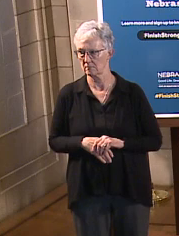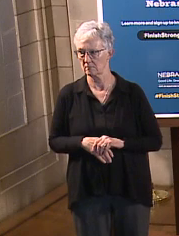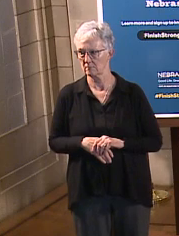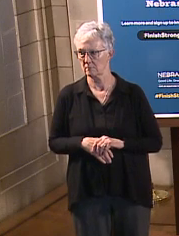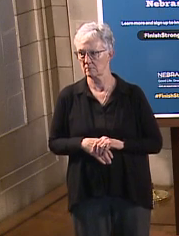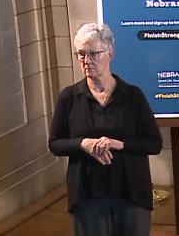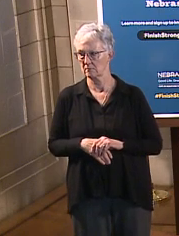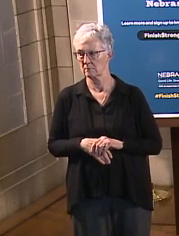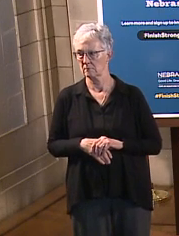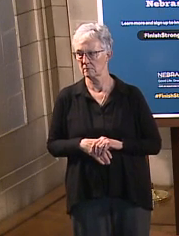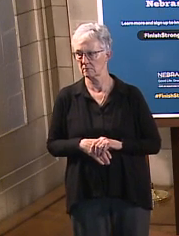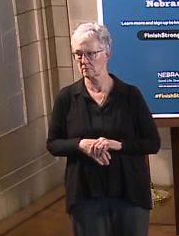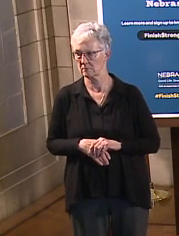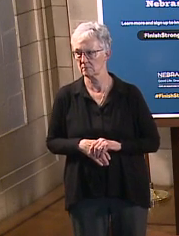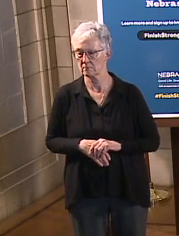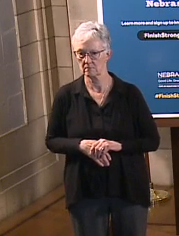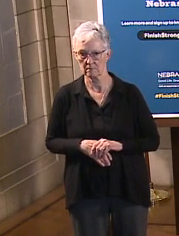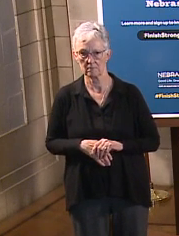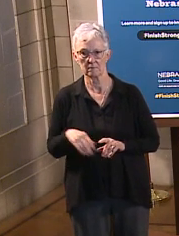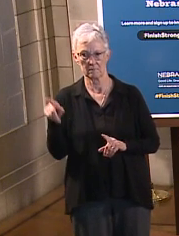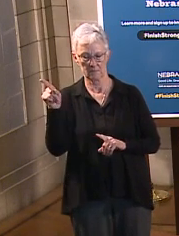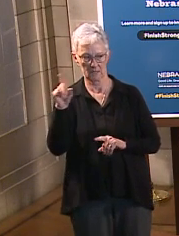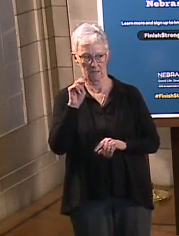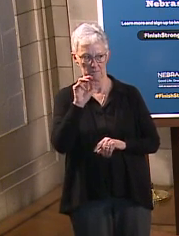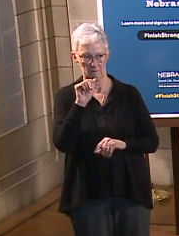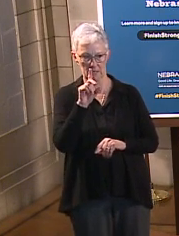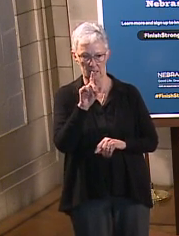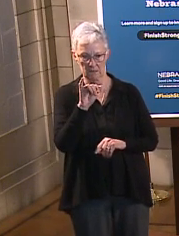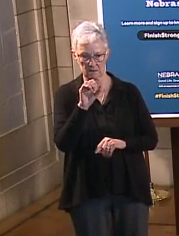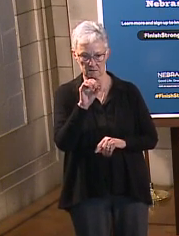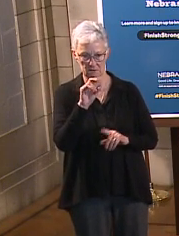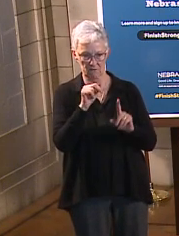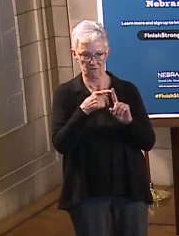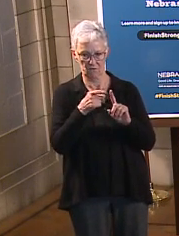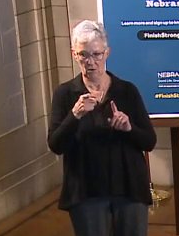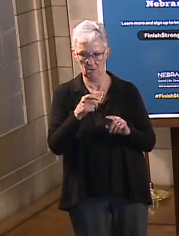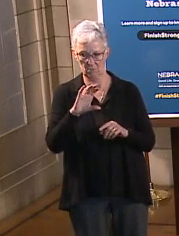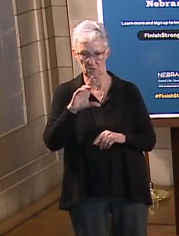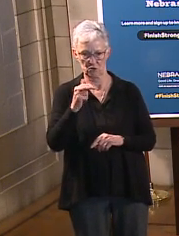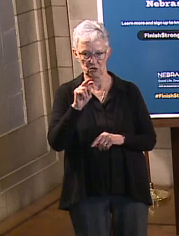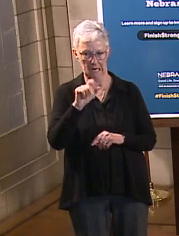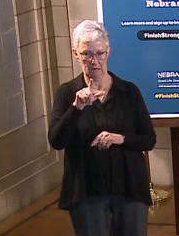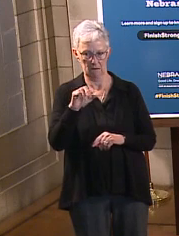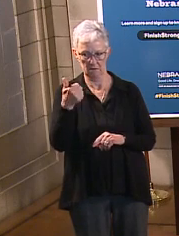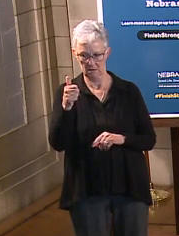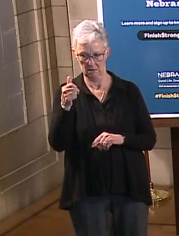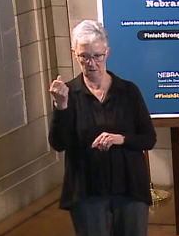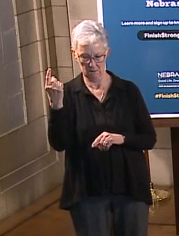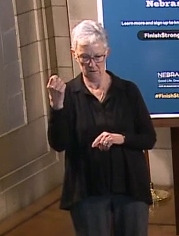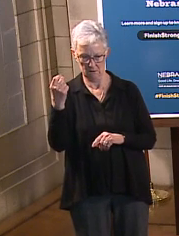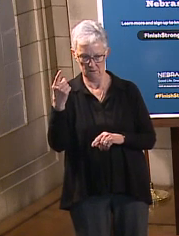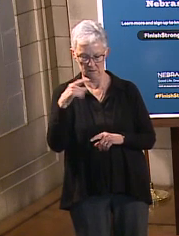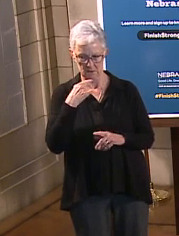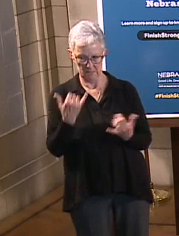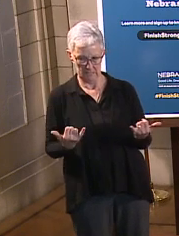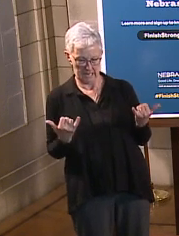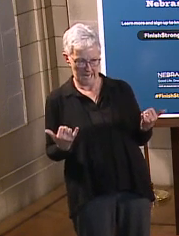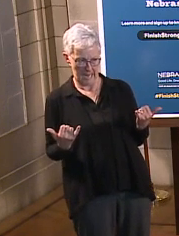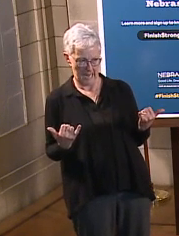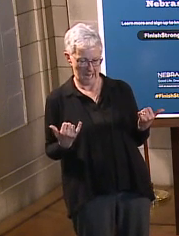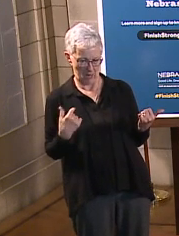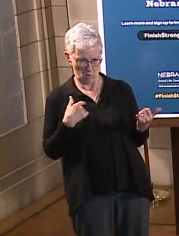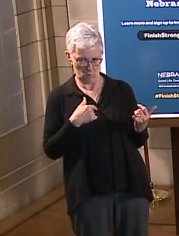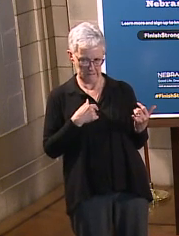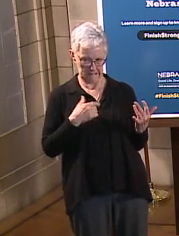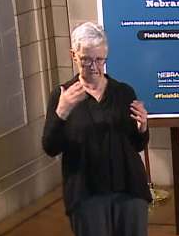just getting them into arms? So Madison from 1011 is asking, are we at a tipping point now with regard to